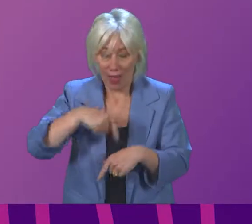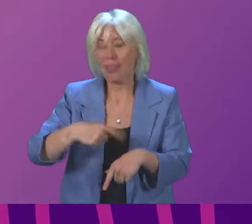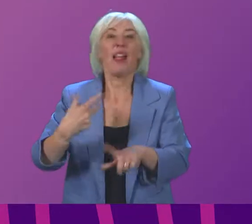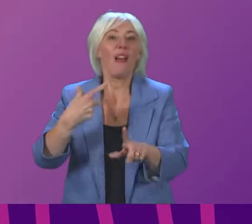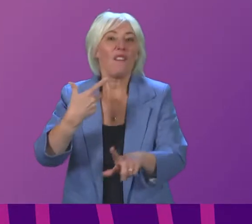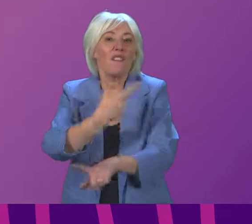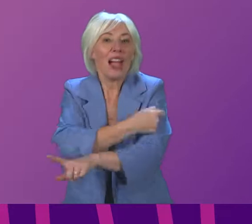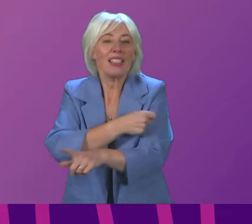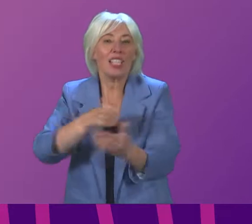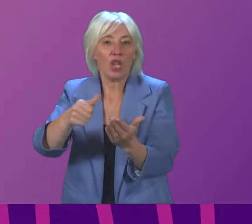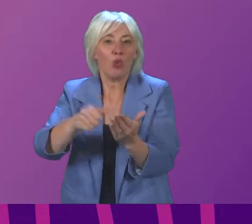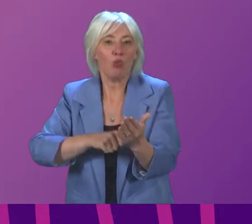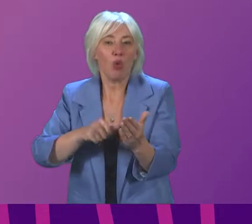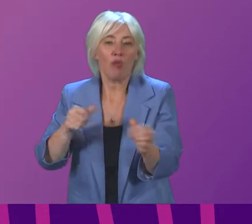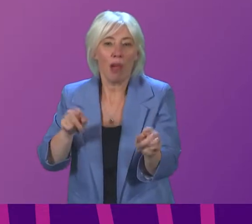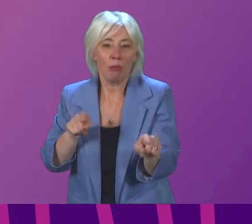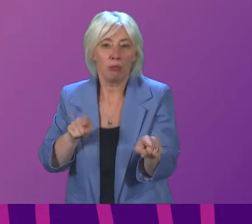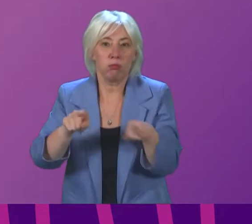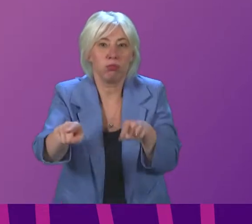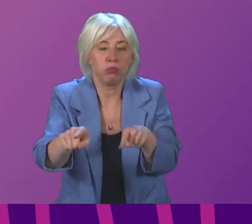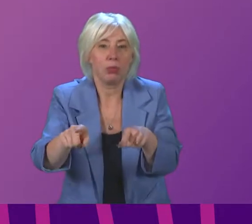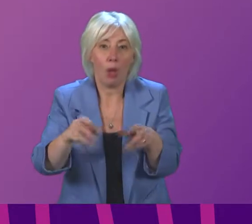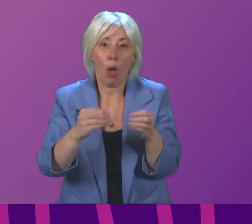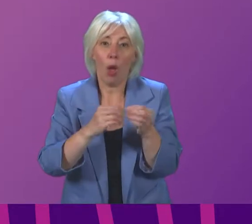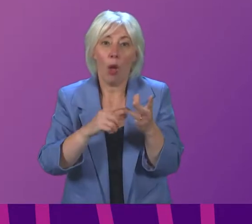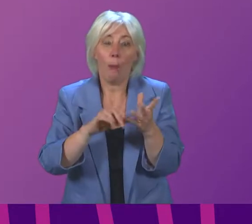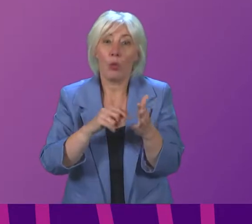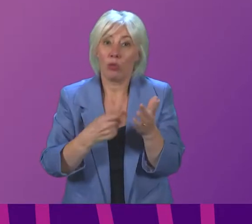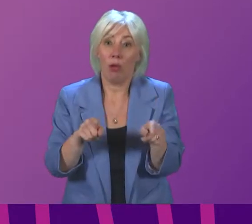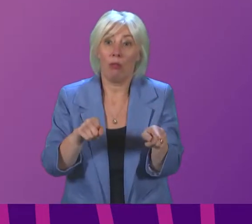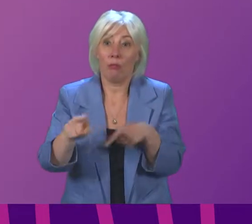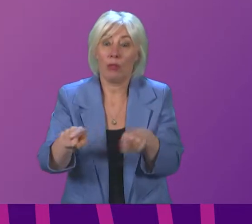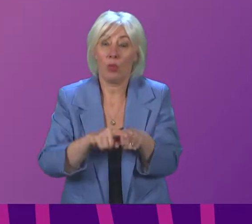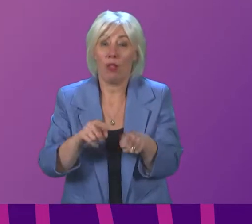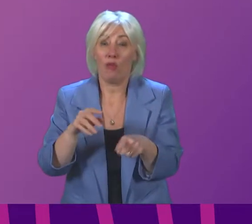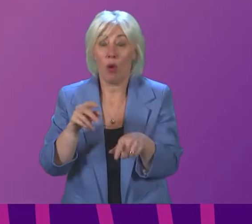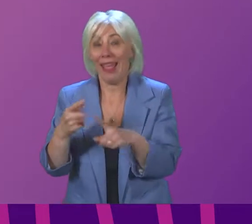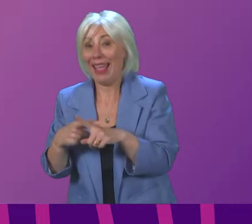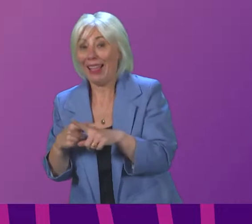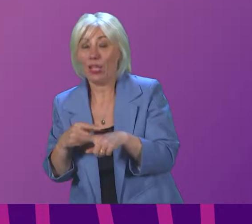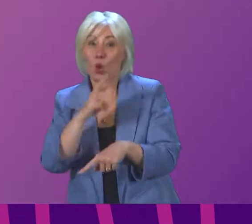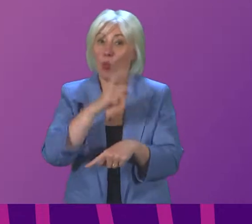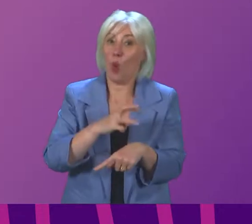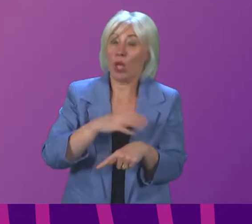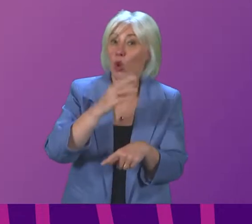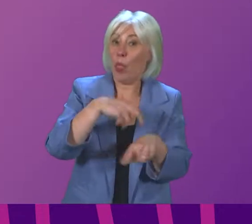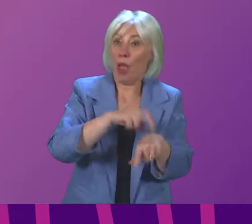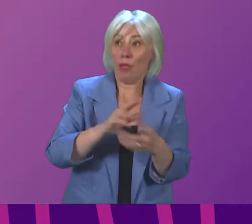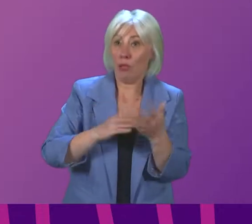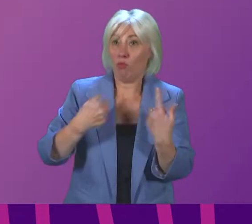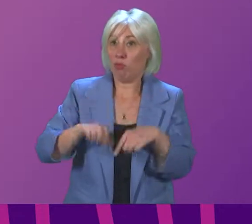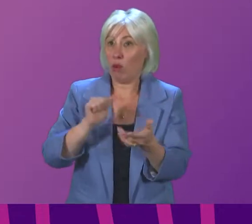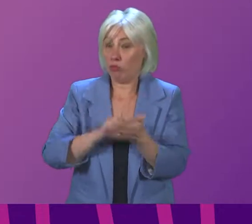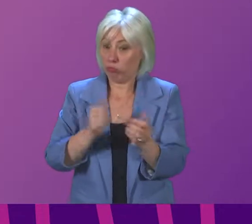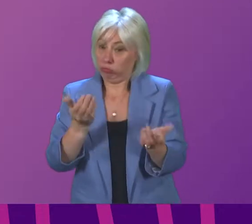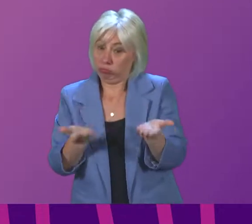is further ahead on boosters, actually, quite a bit further ahead than England, Wales and Northern Ireland. So that suggests that we're getting that balance right, but